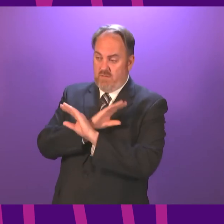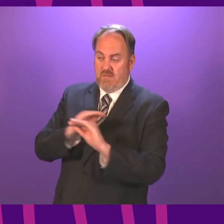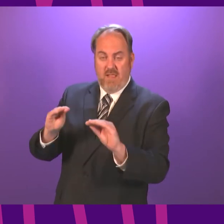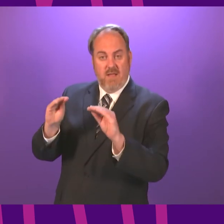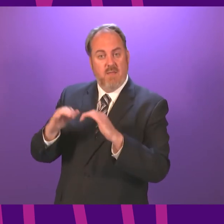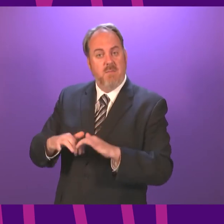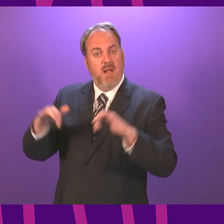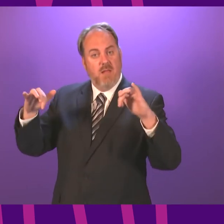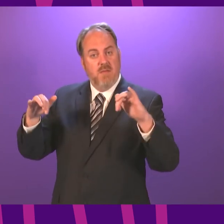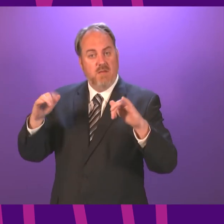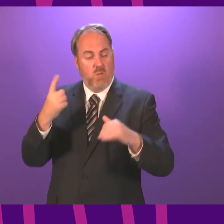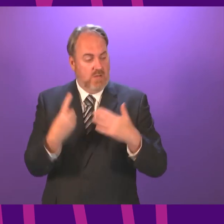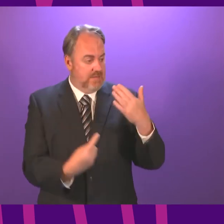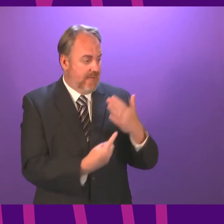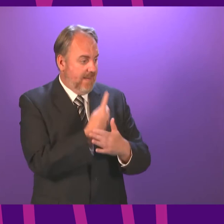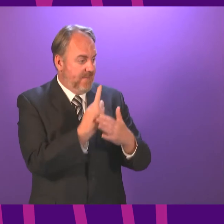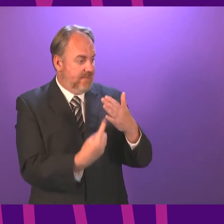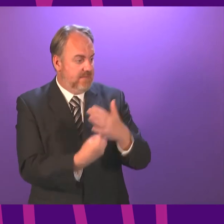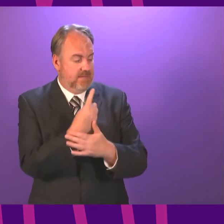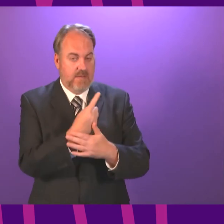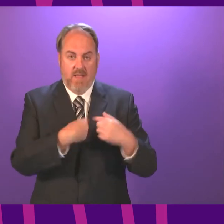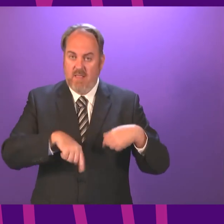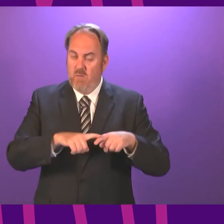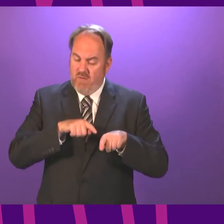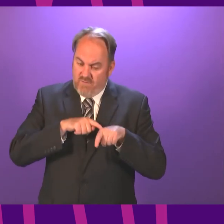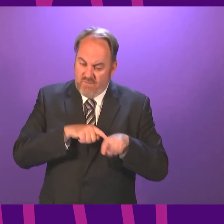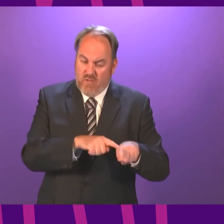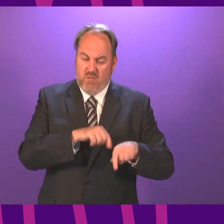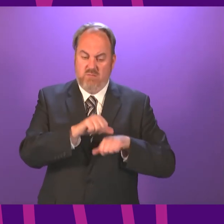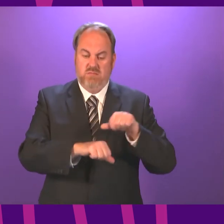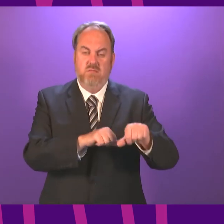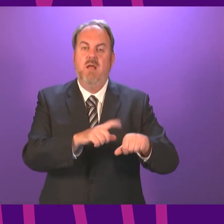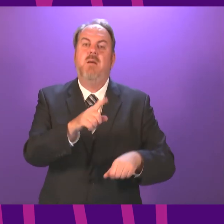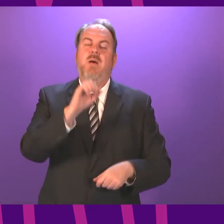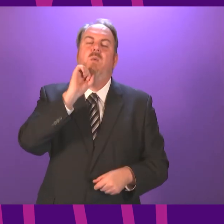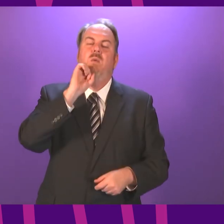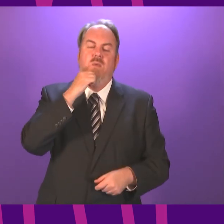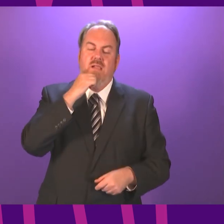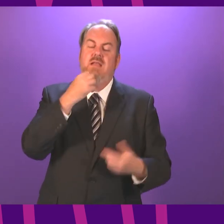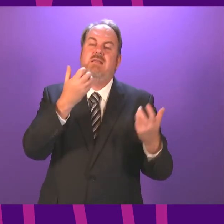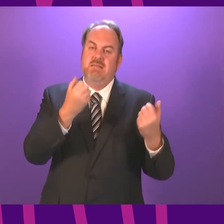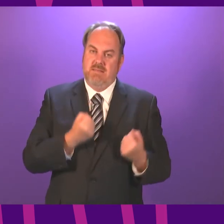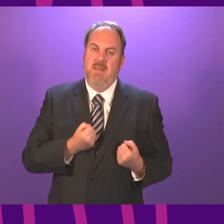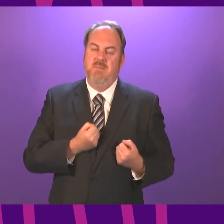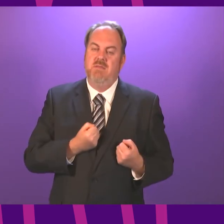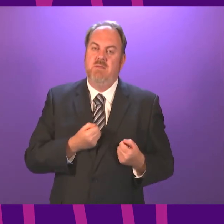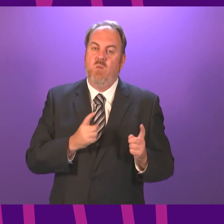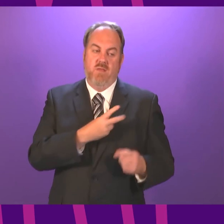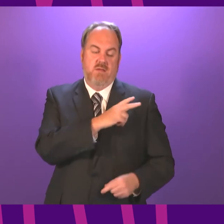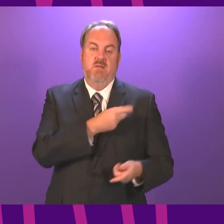particular developments we have followed that route but we will of course reflect on the points the Presiding Officer has raised this afternoon